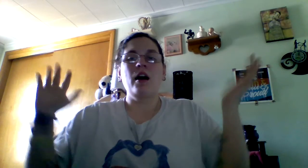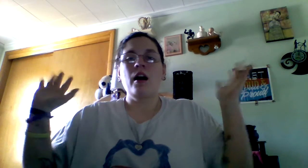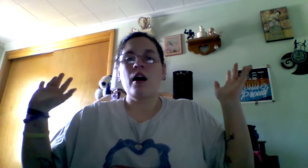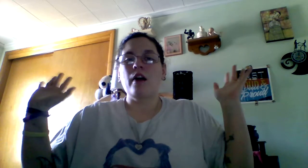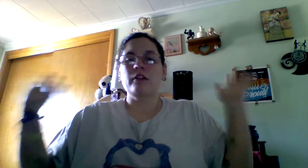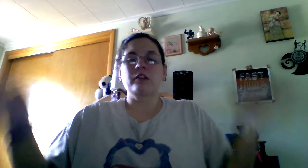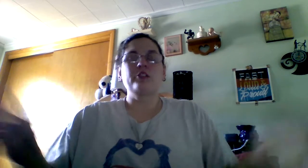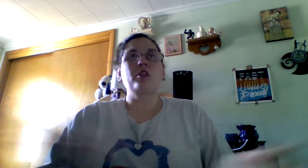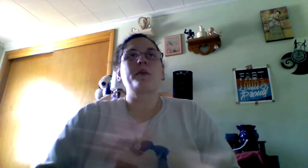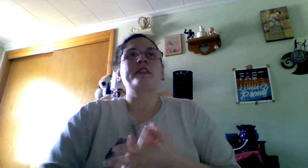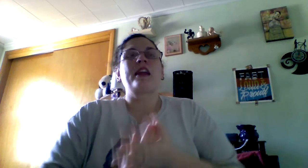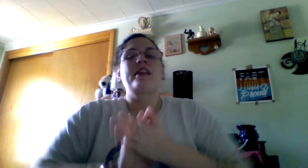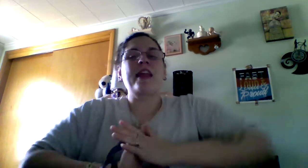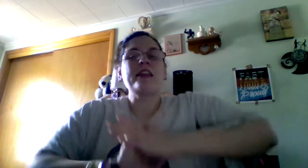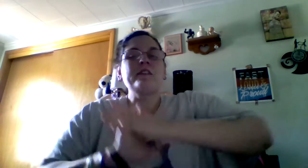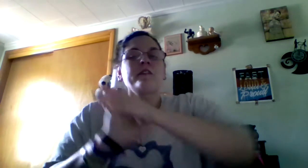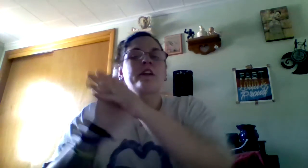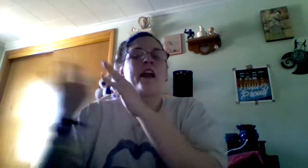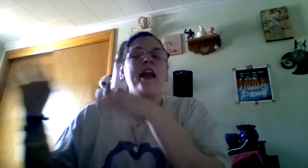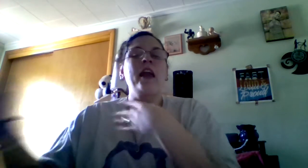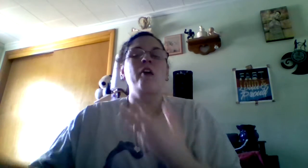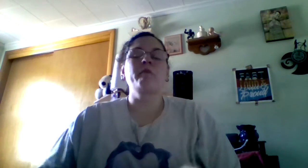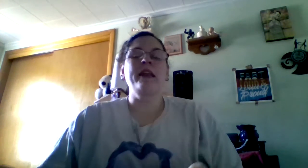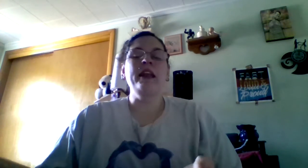I'm going to close out by saying thanks for hanging out with me.